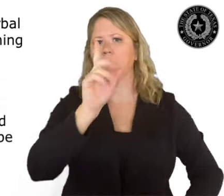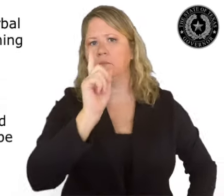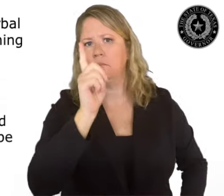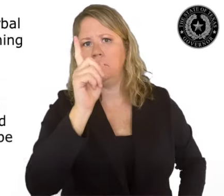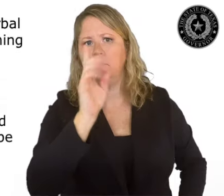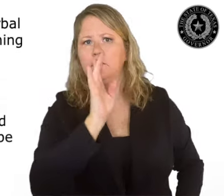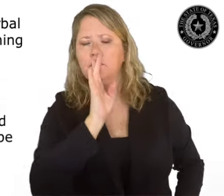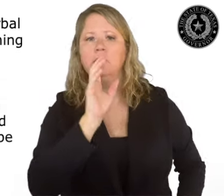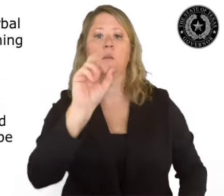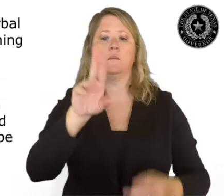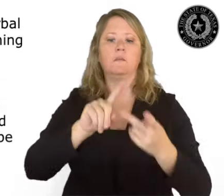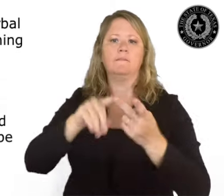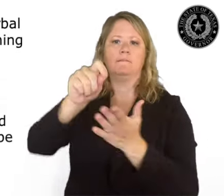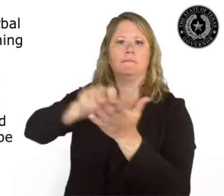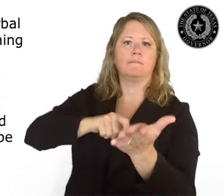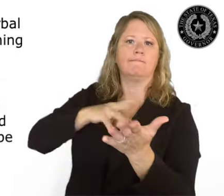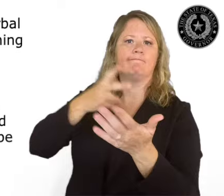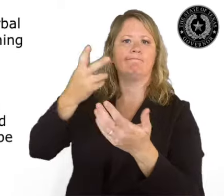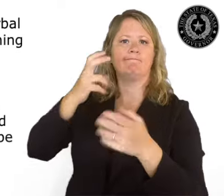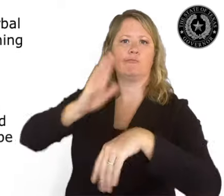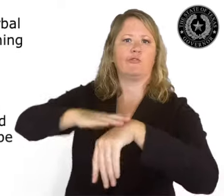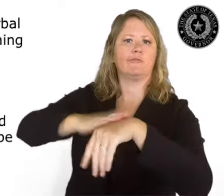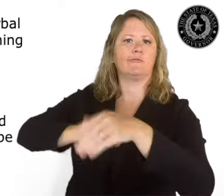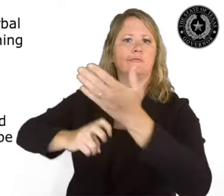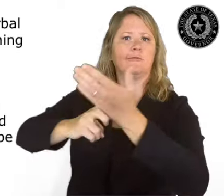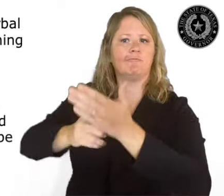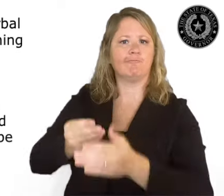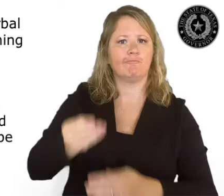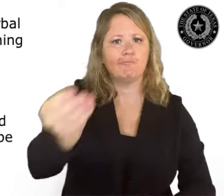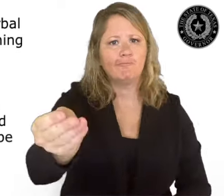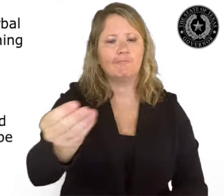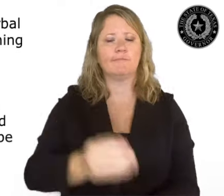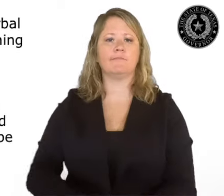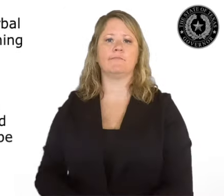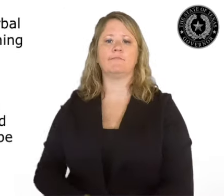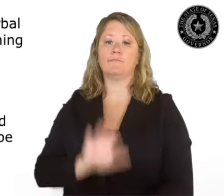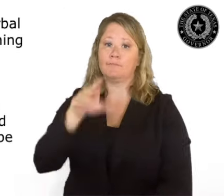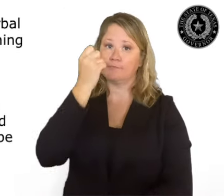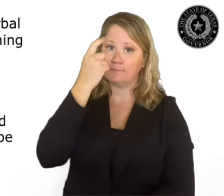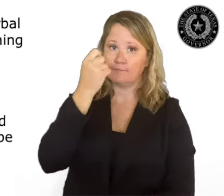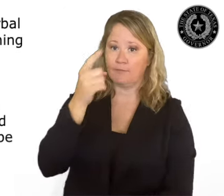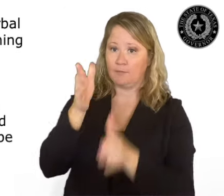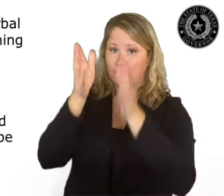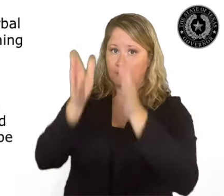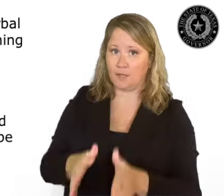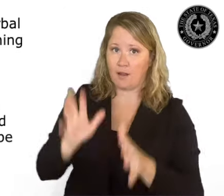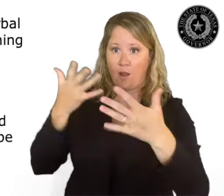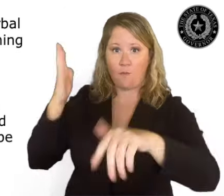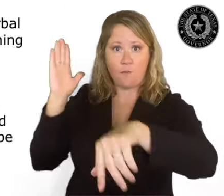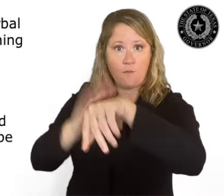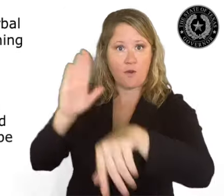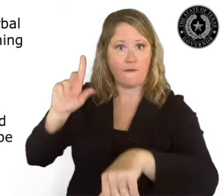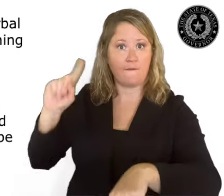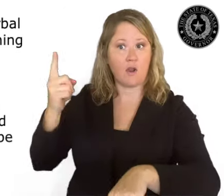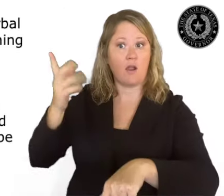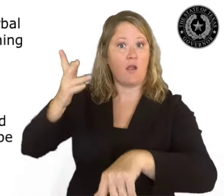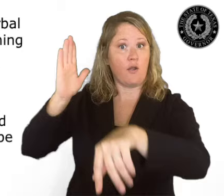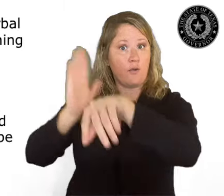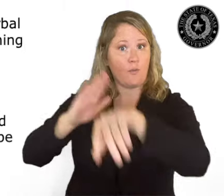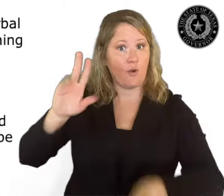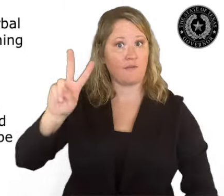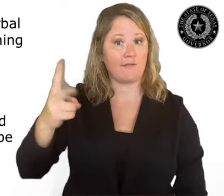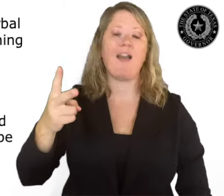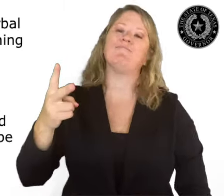second violation shall be punishable by a fine not to exceed $250. Each subsequent violation